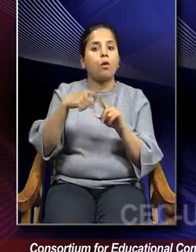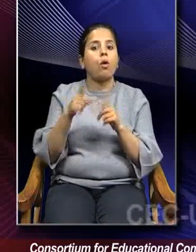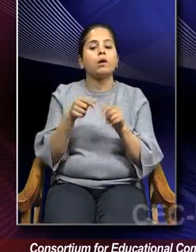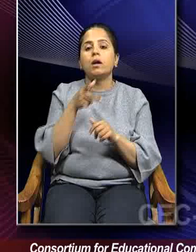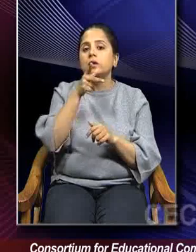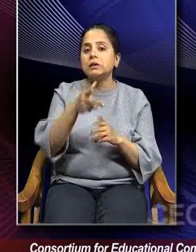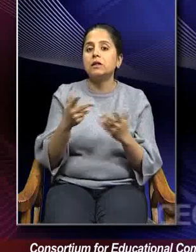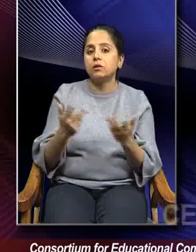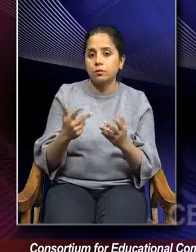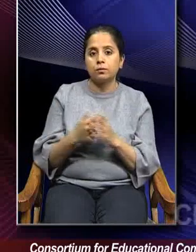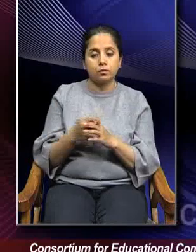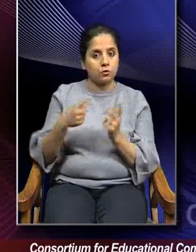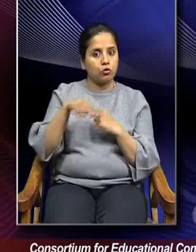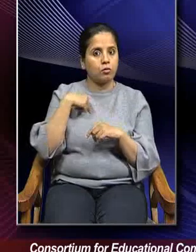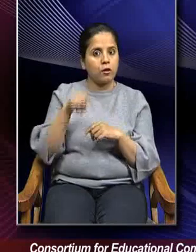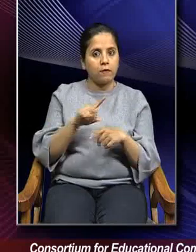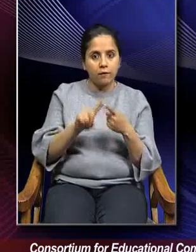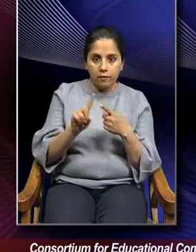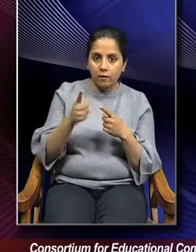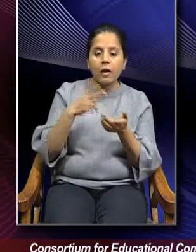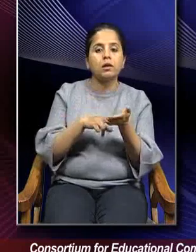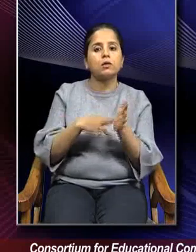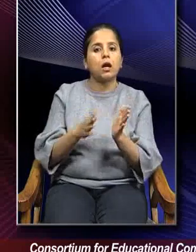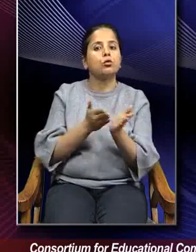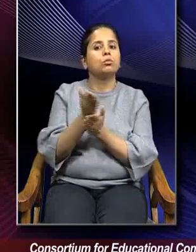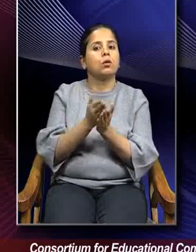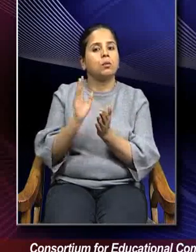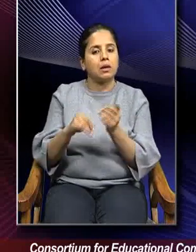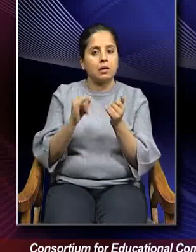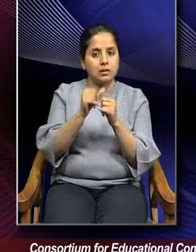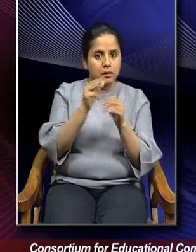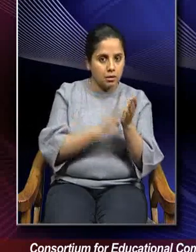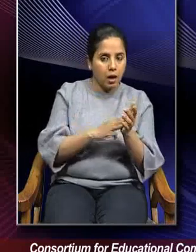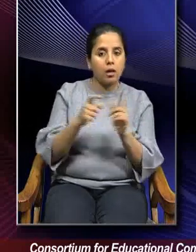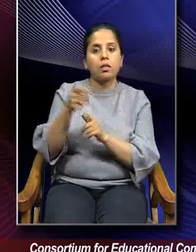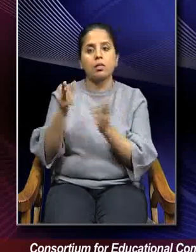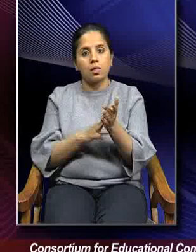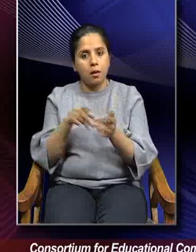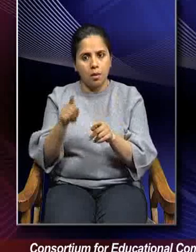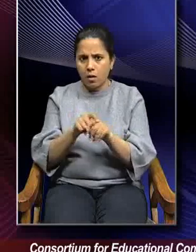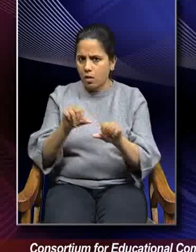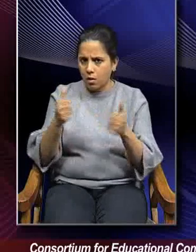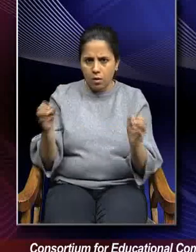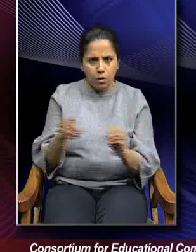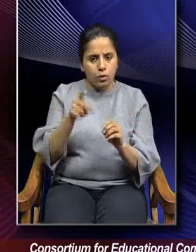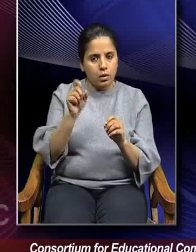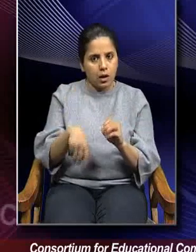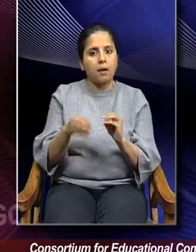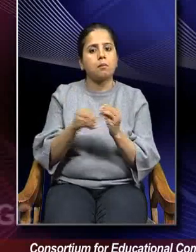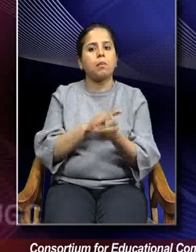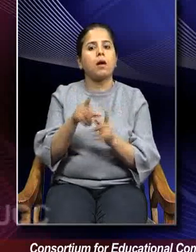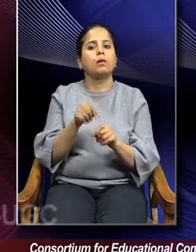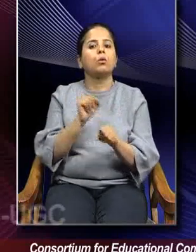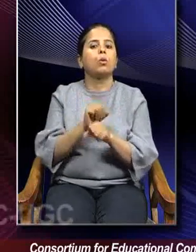that we need to first follow the natural method that is Sam and Dama. If that doesn't work, you can enter into the Bhed and